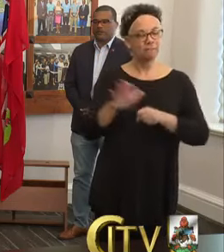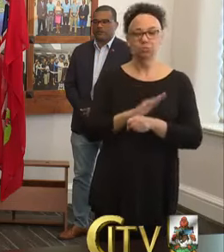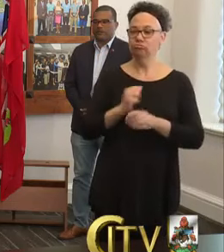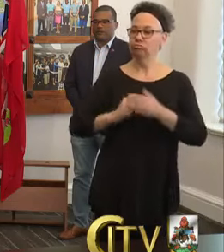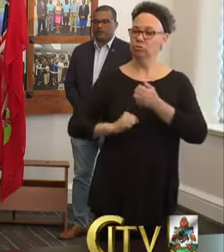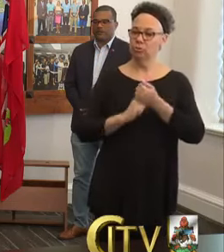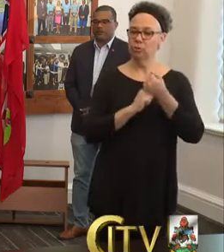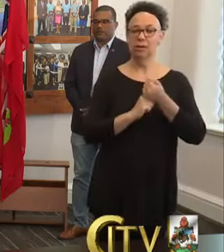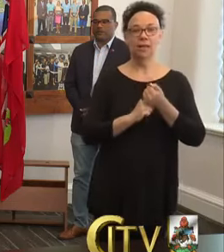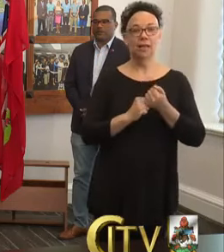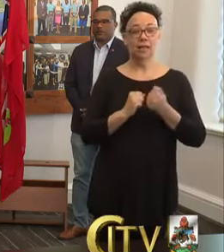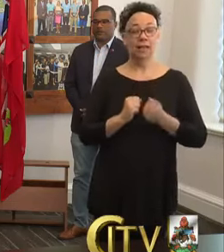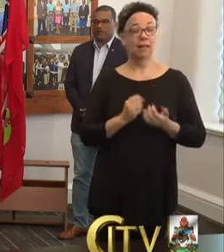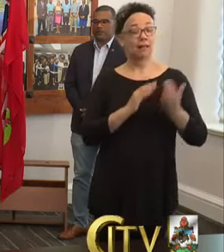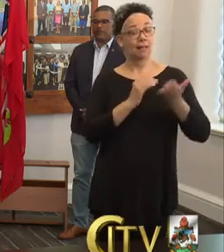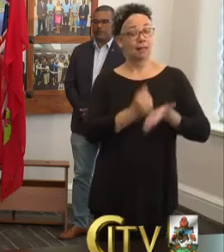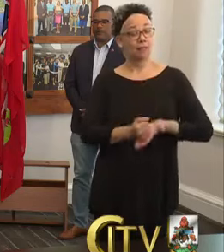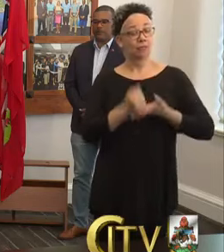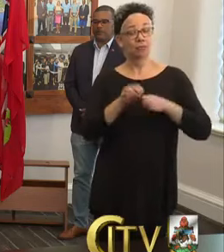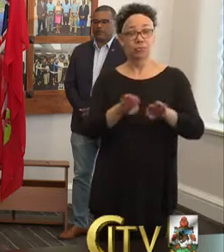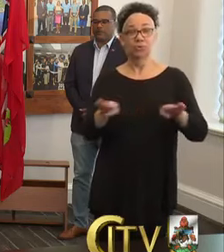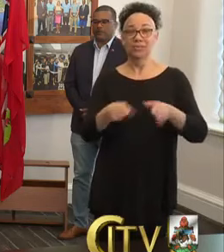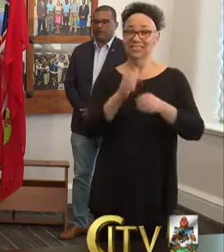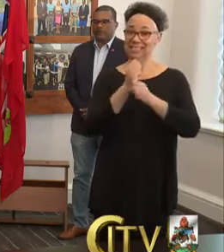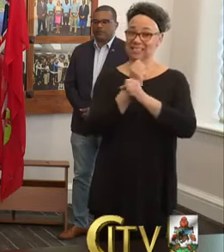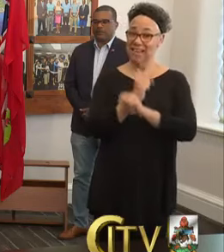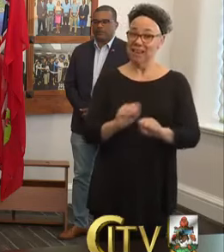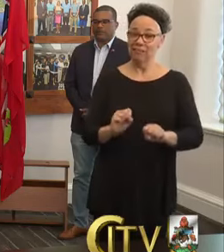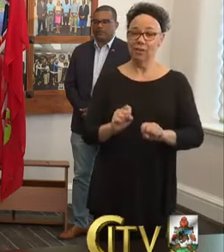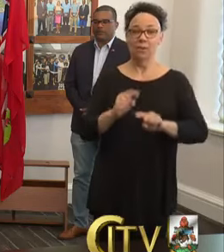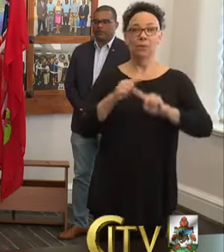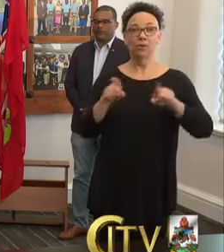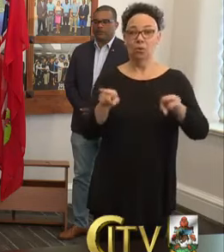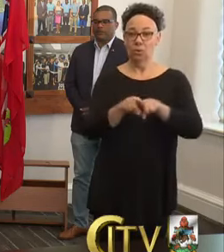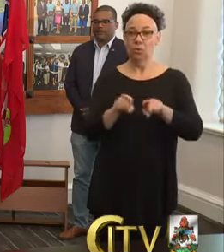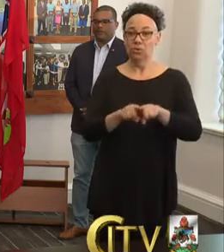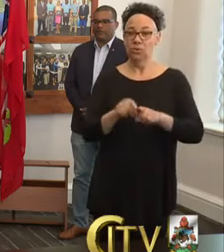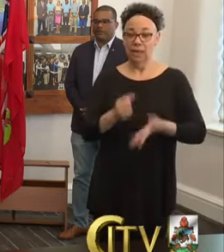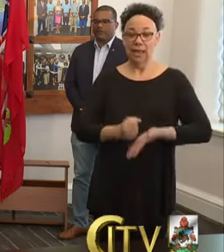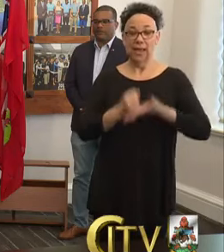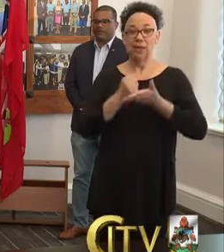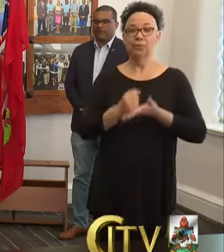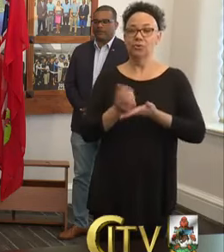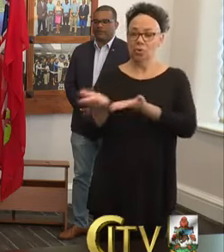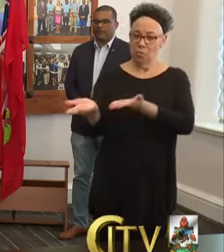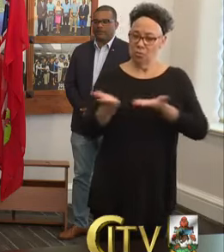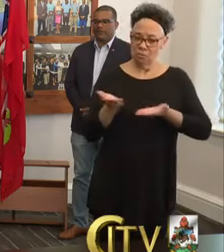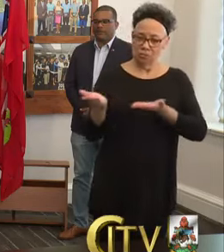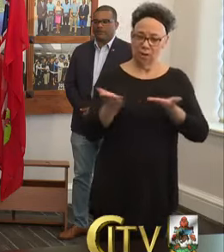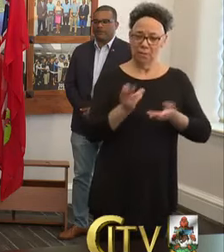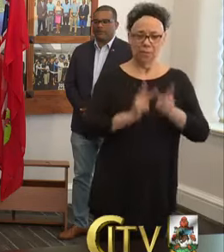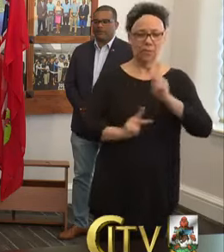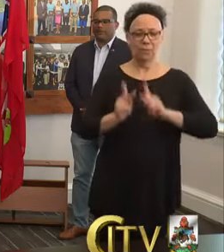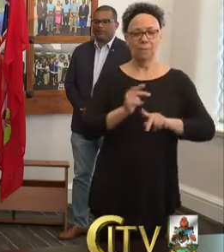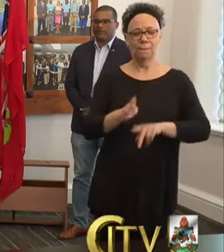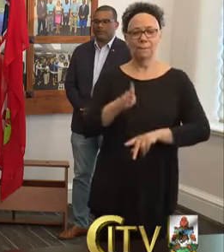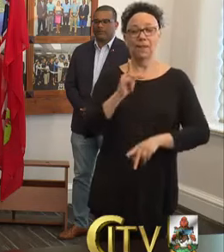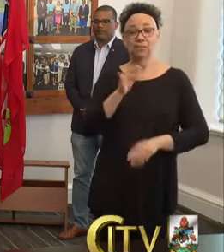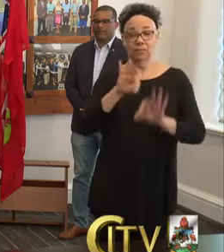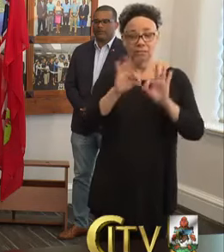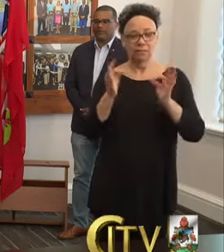Bermuda safe throughout the quarantine period, or at the same time, helping to bring people back to their families and loved ones.